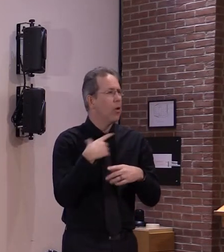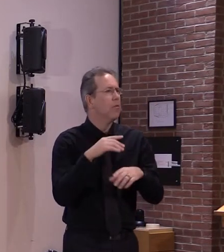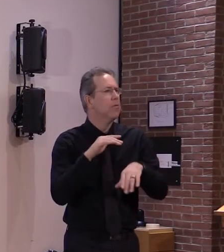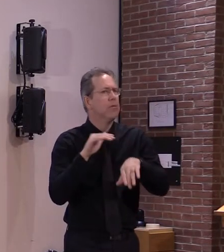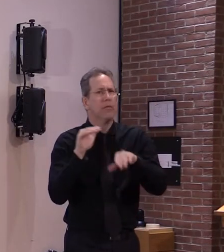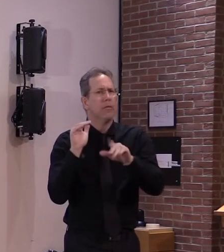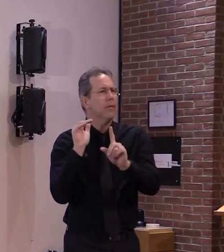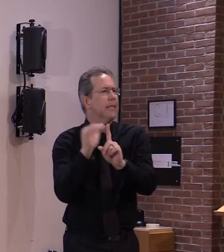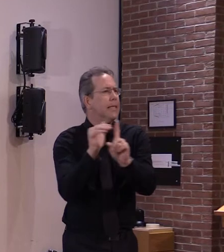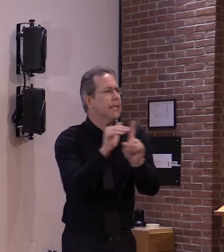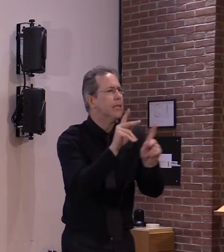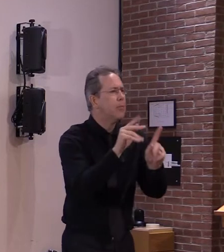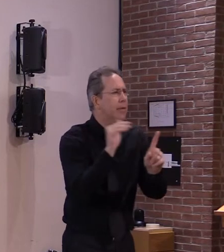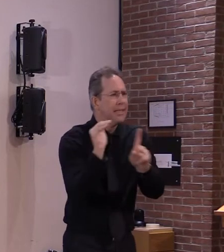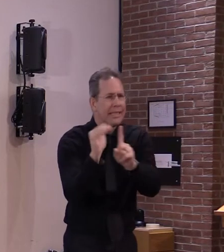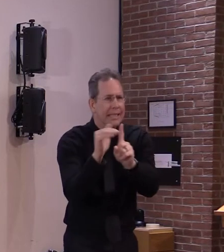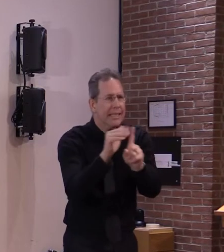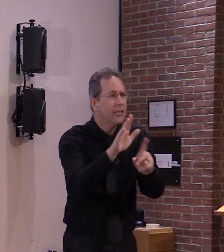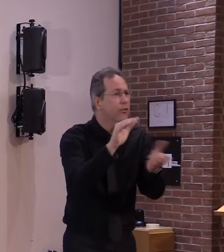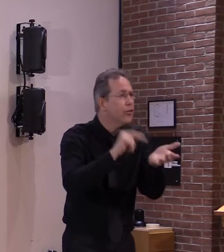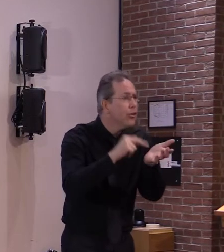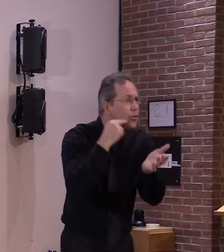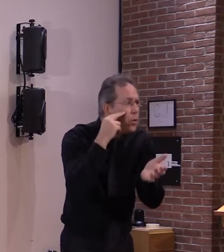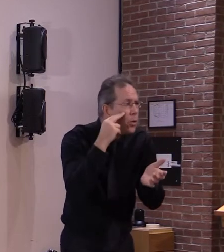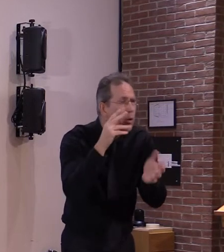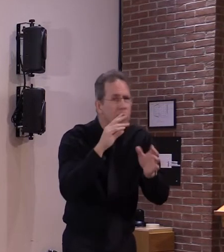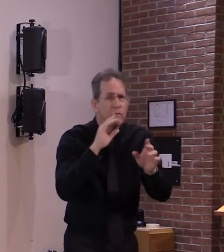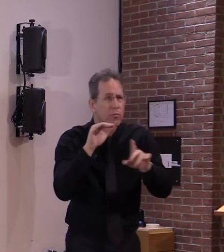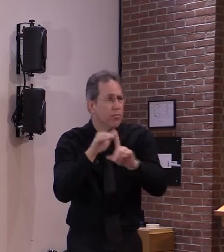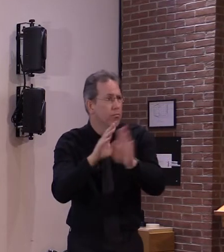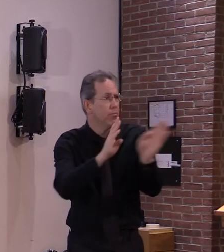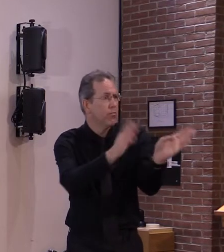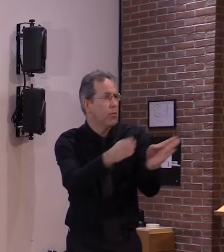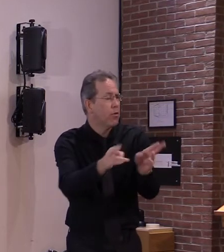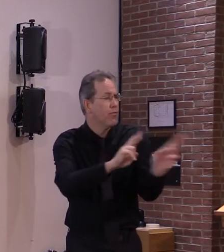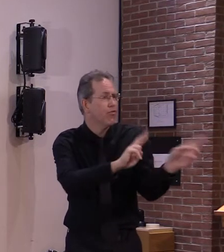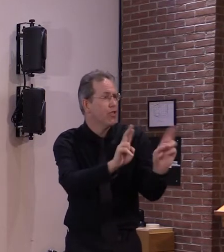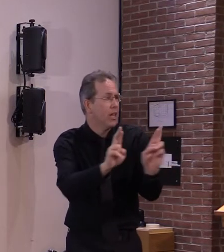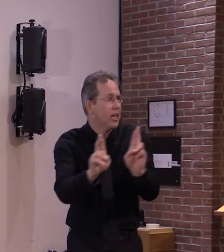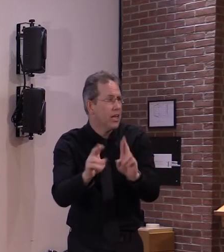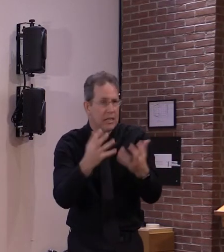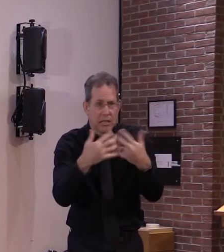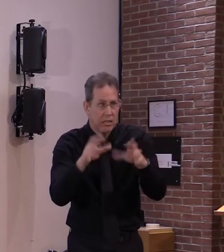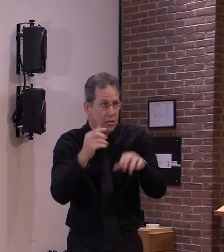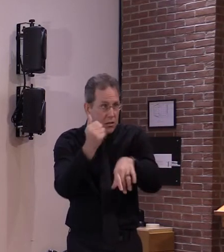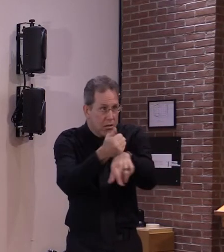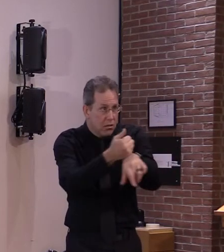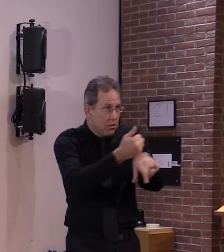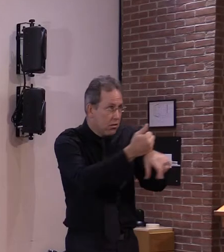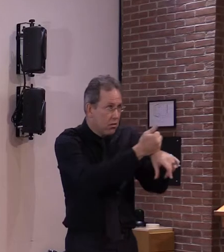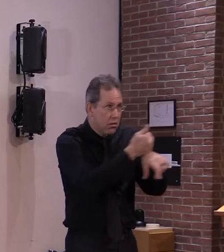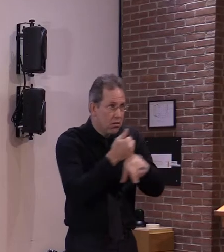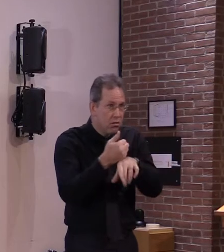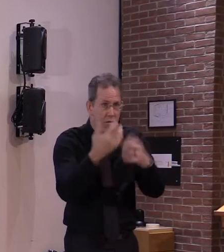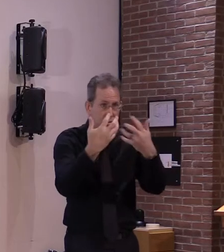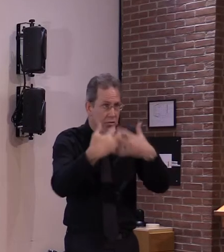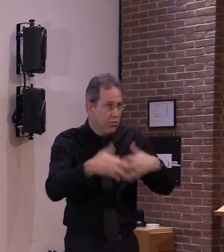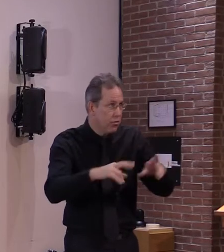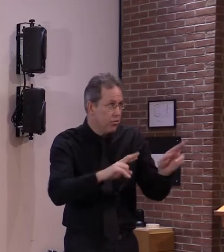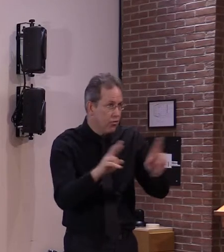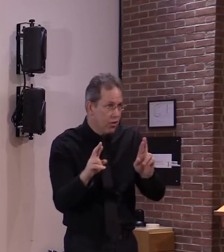are equipped to do this task uh because it's not something they do as part of health care every day in those facilities